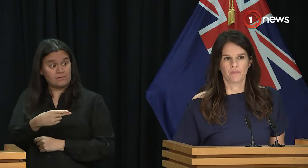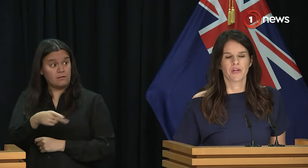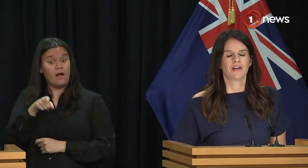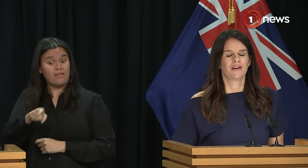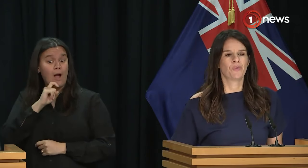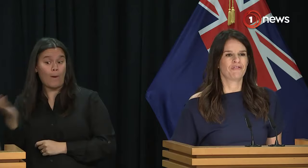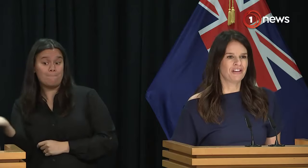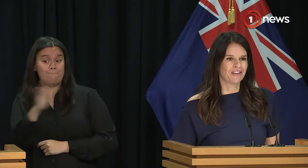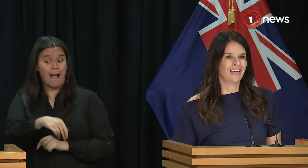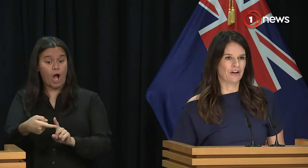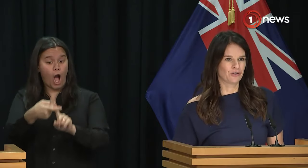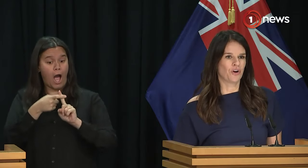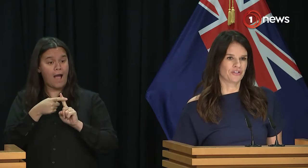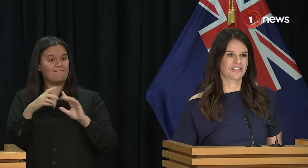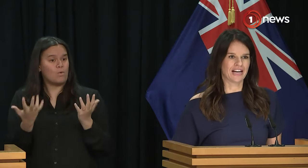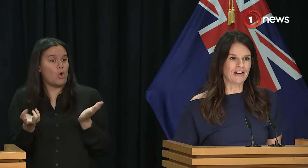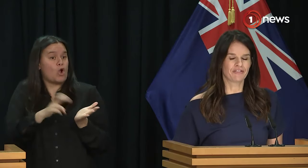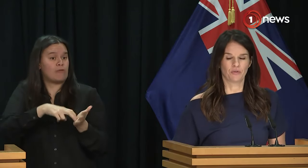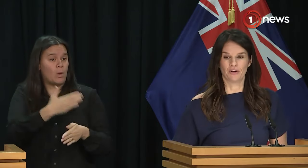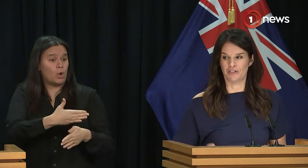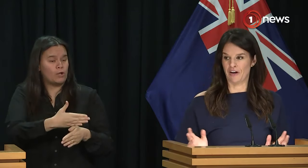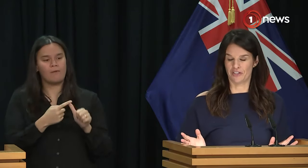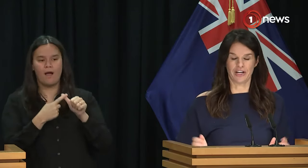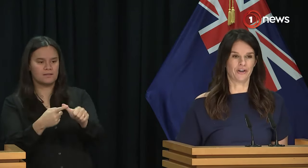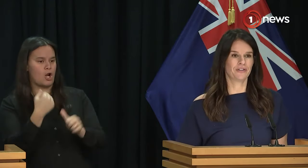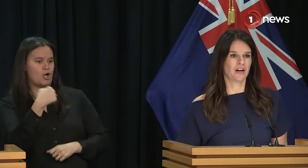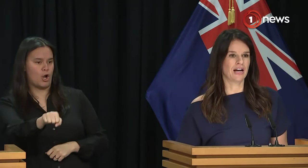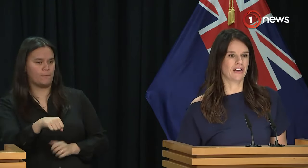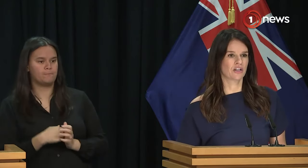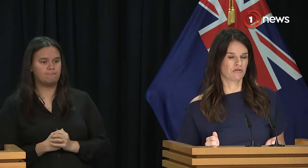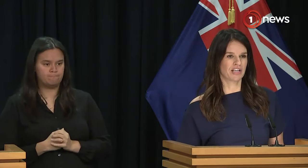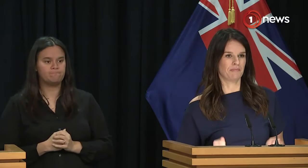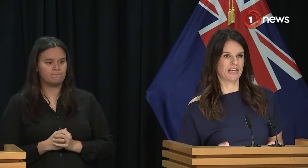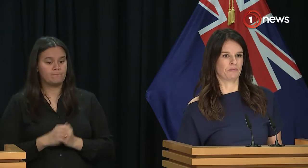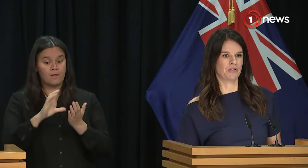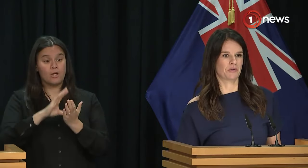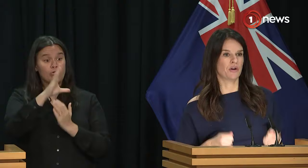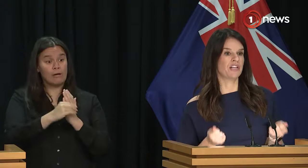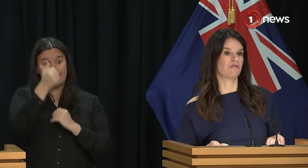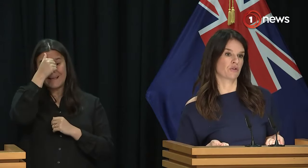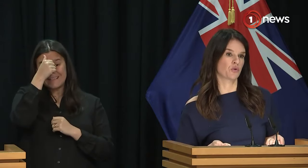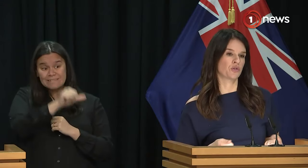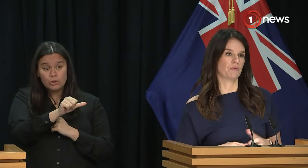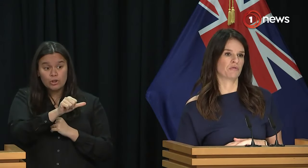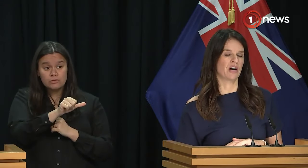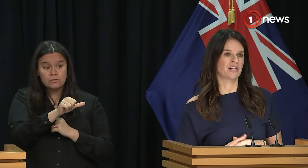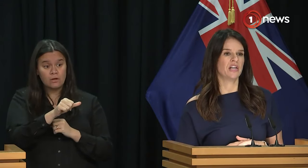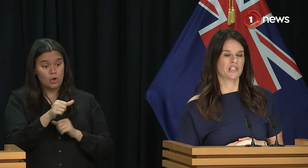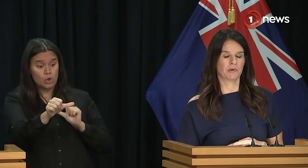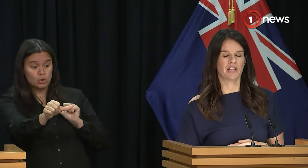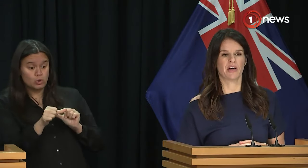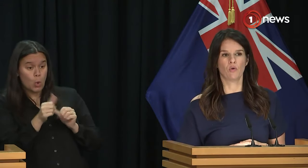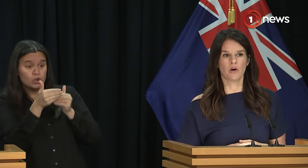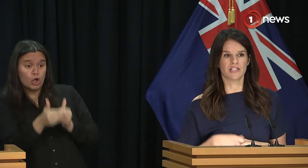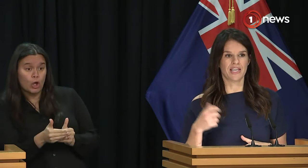the case? No. We've never held on staff, or not as far as I know, curriculum experts that we only need for a short term to write.